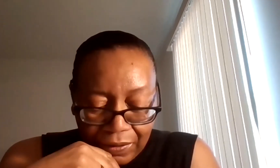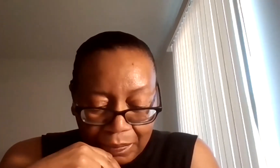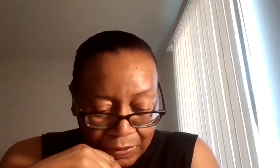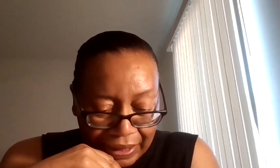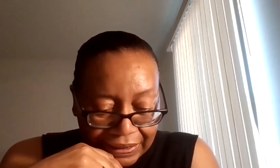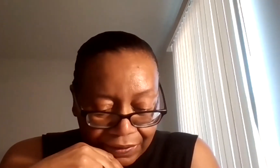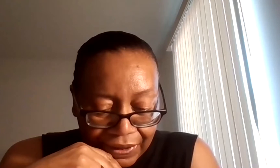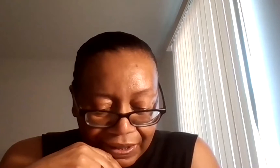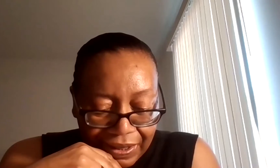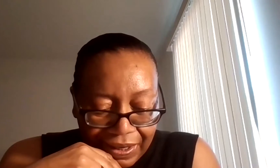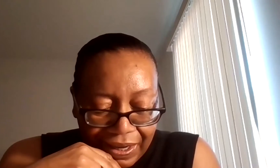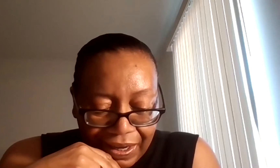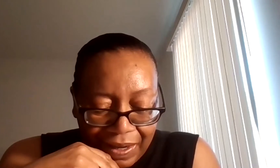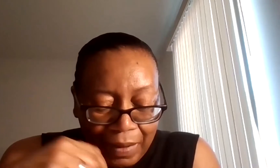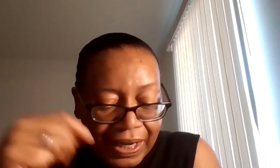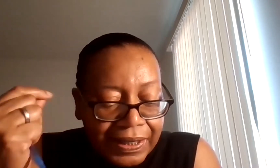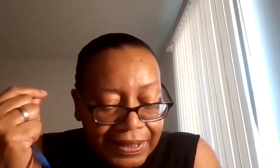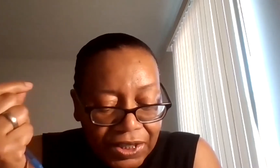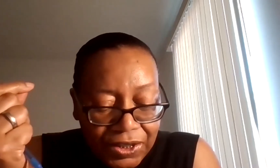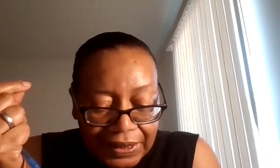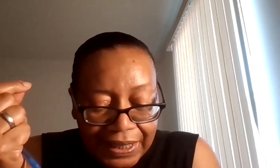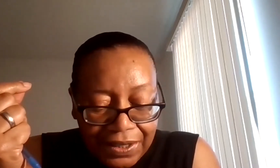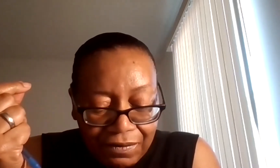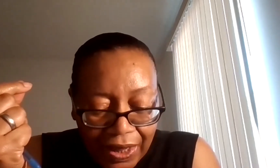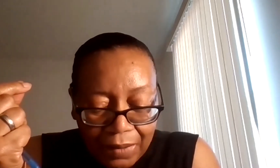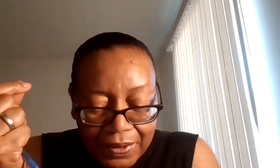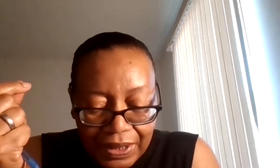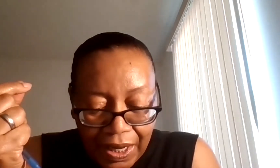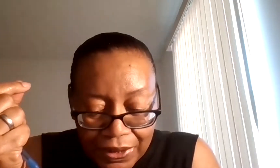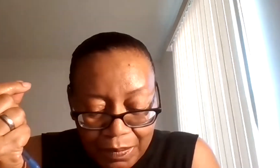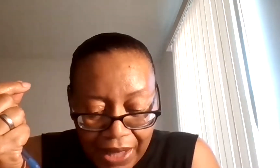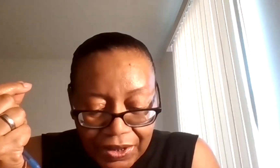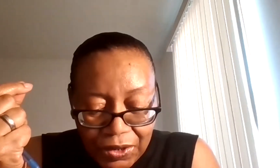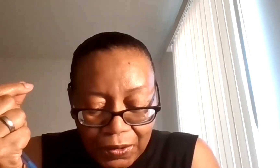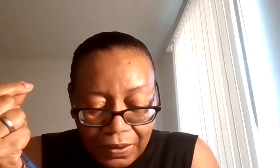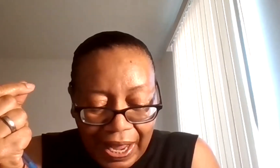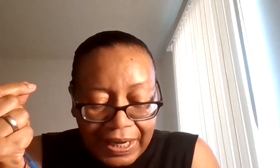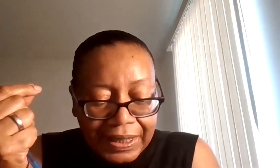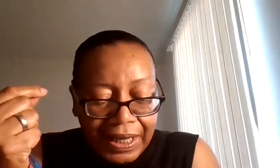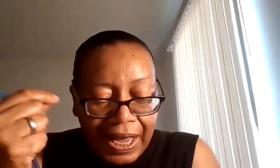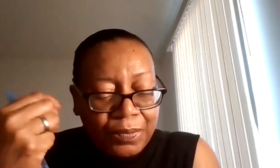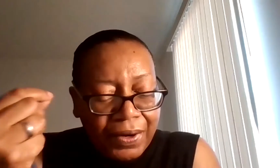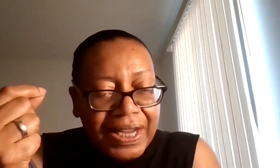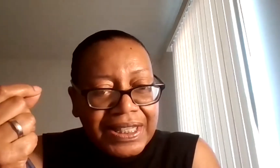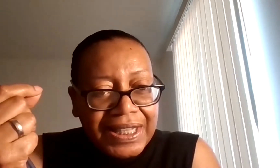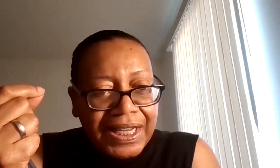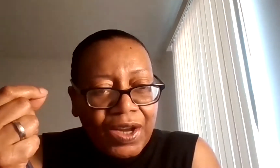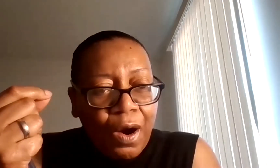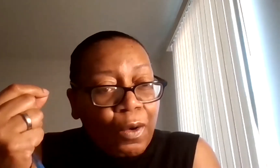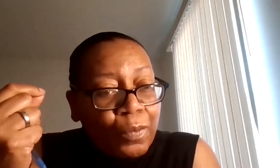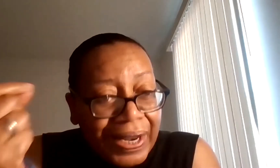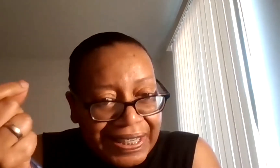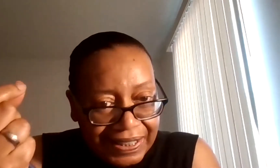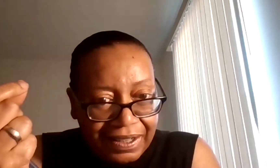mental health perspective. Being a condition that develops in response to an experiencing